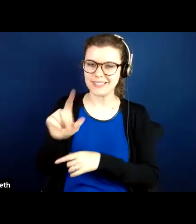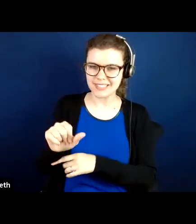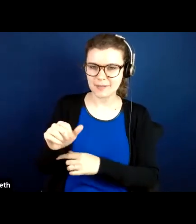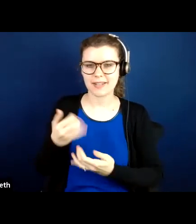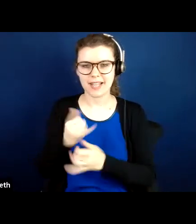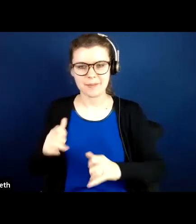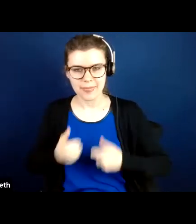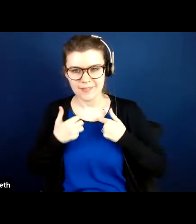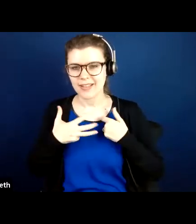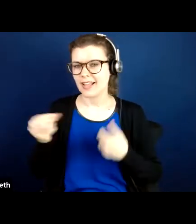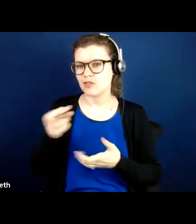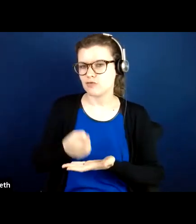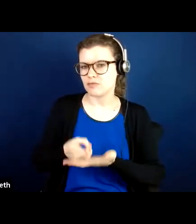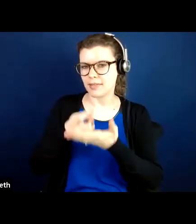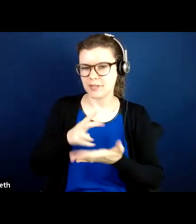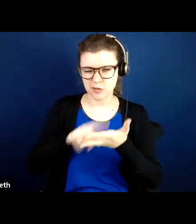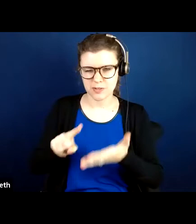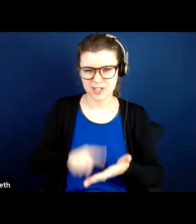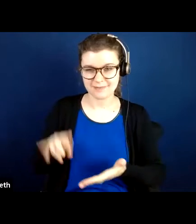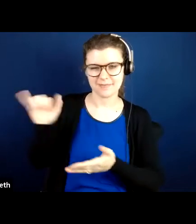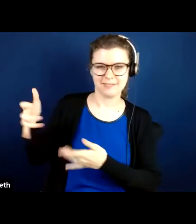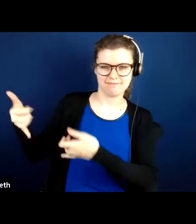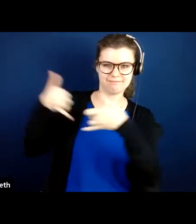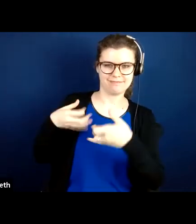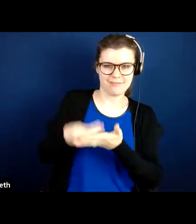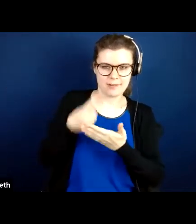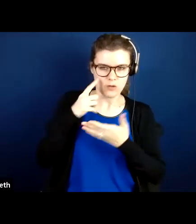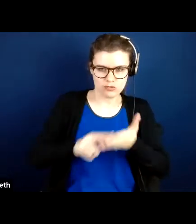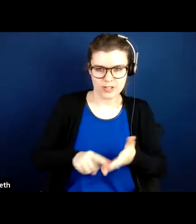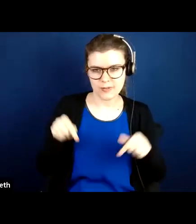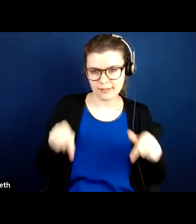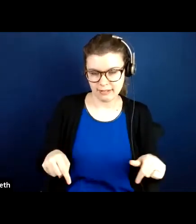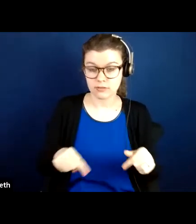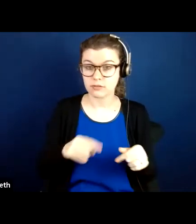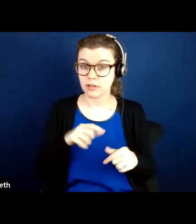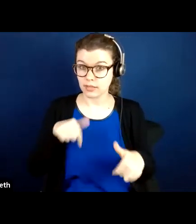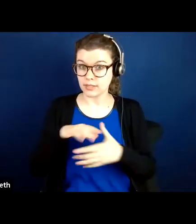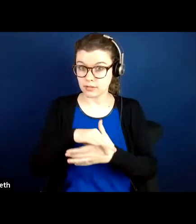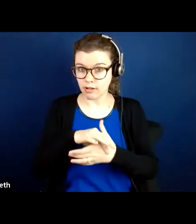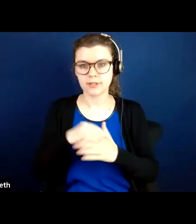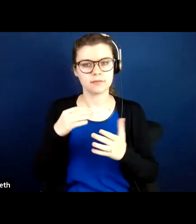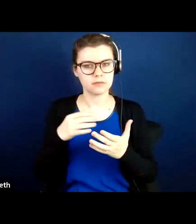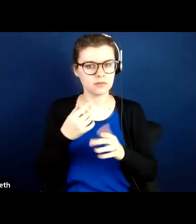and Rehabilitation Research. The contents and opinions expressed reflect those of the authors